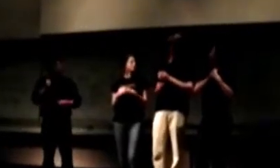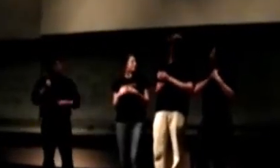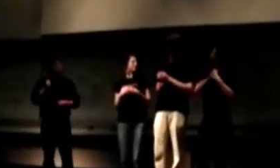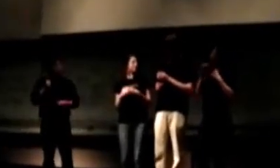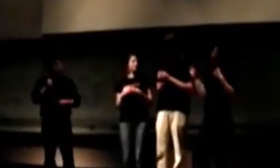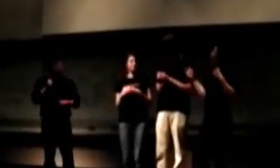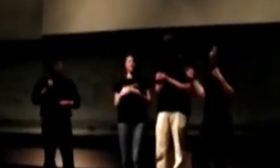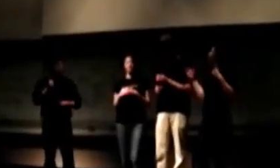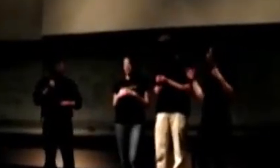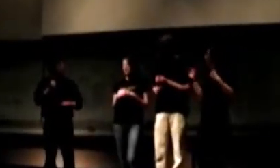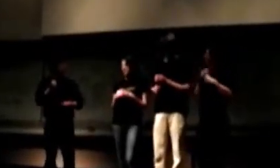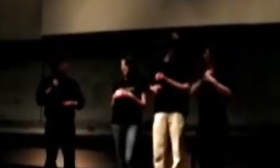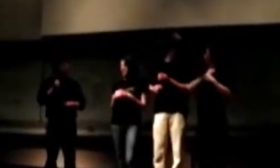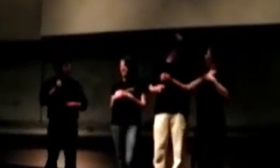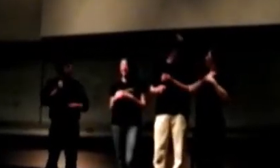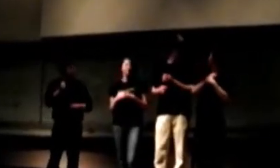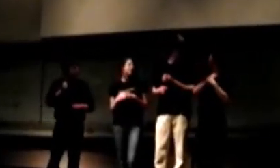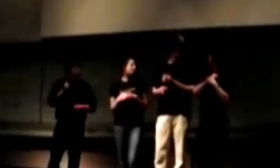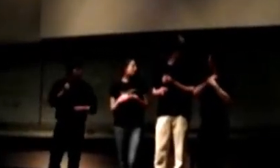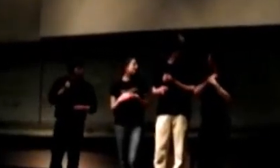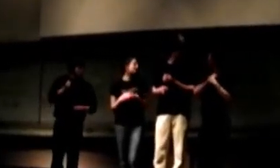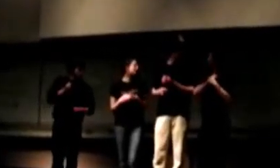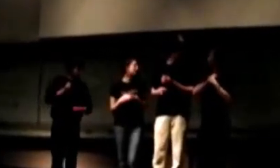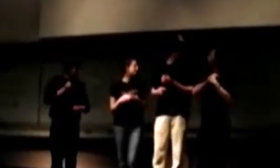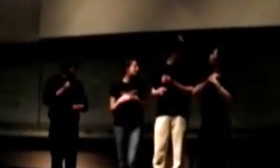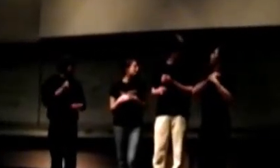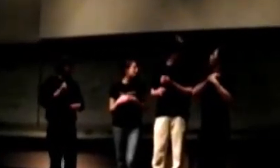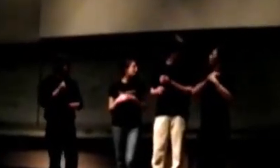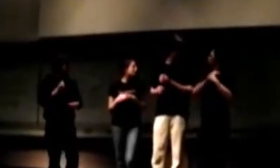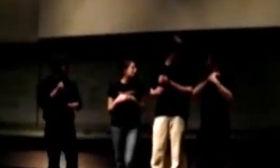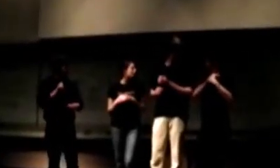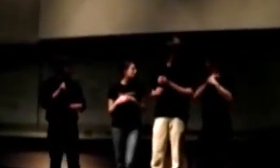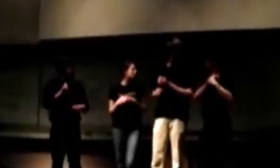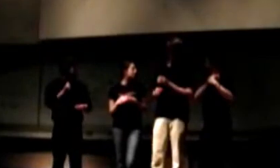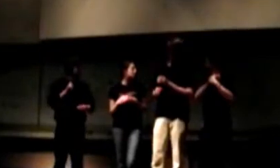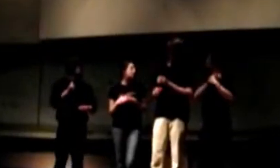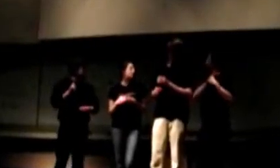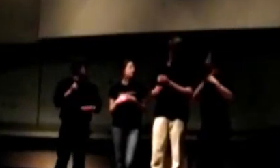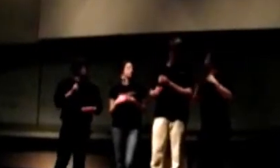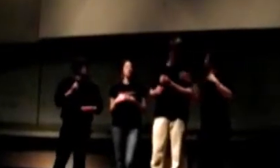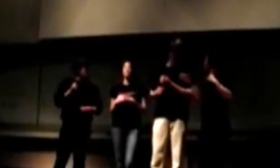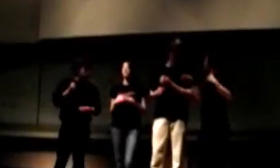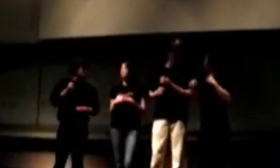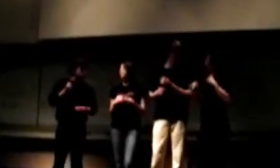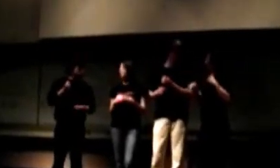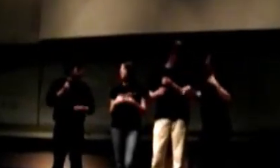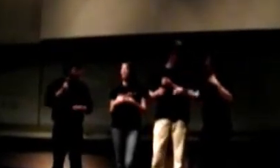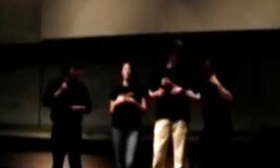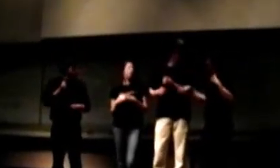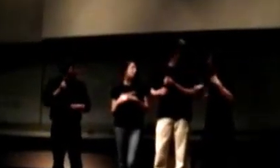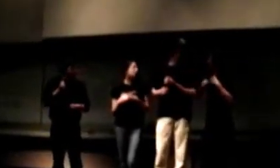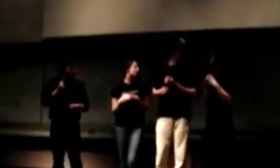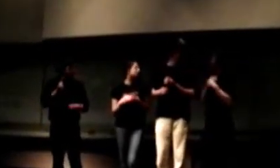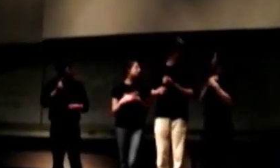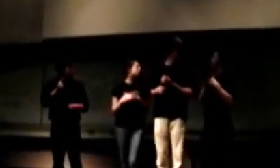But, hey. Actually, y'all, I only eat local. Anything grown outside of five mile radius